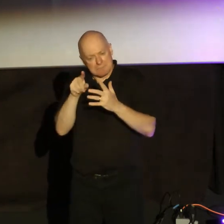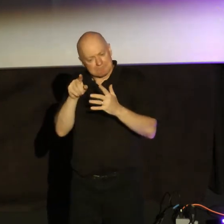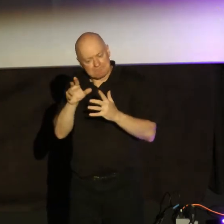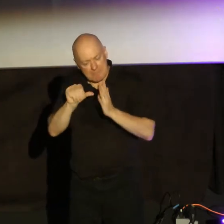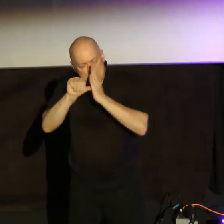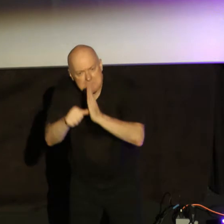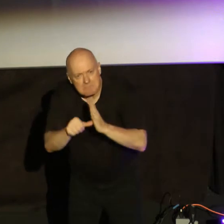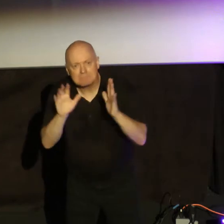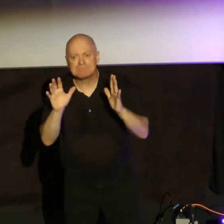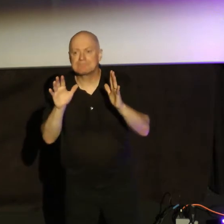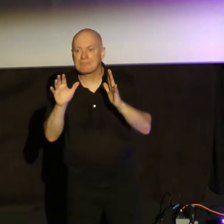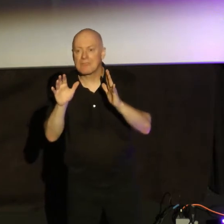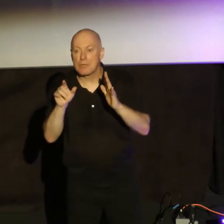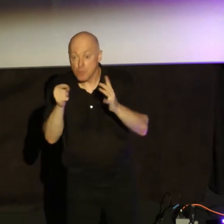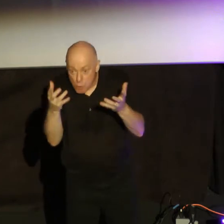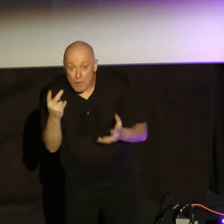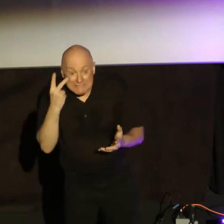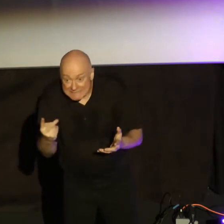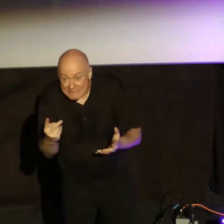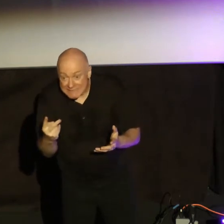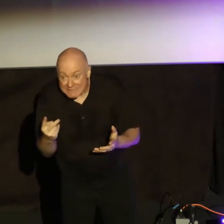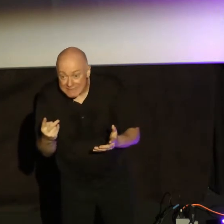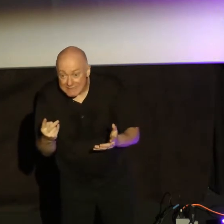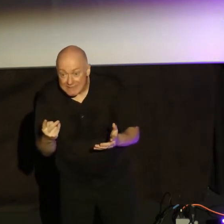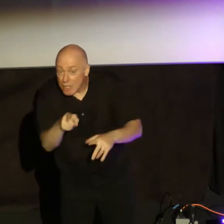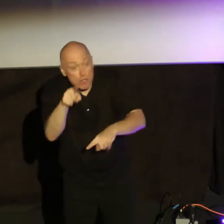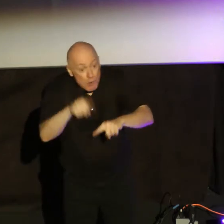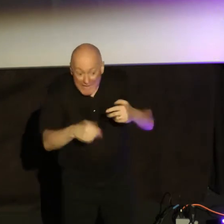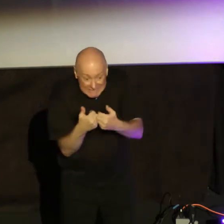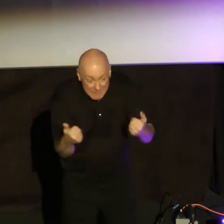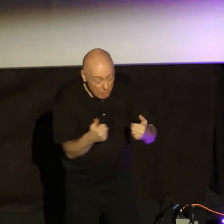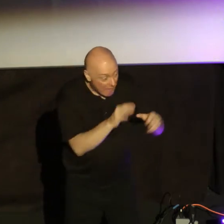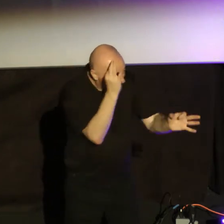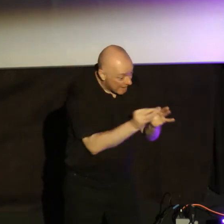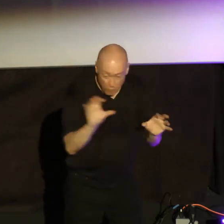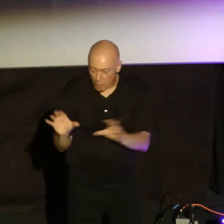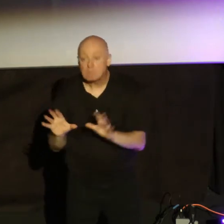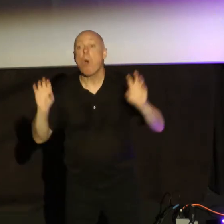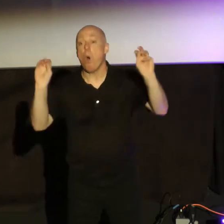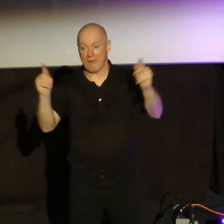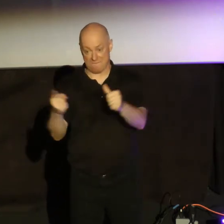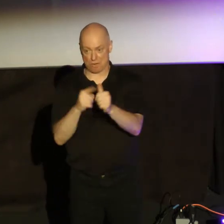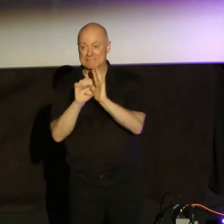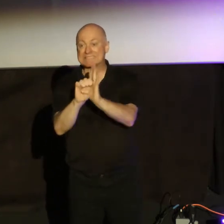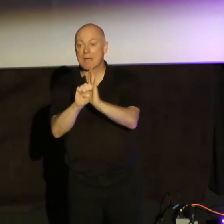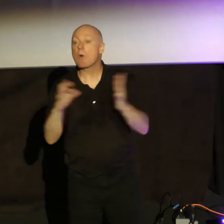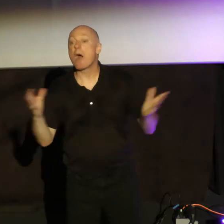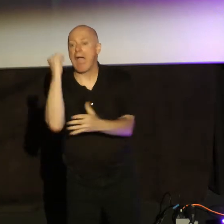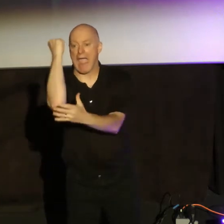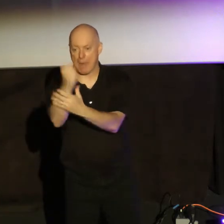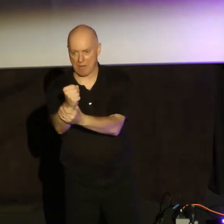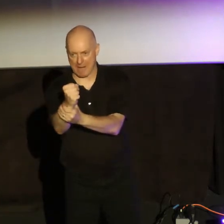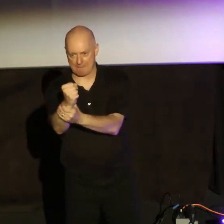he says, look, you want to see that you can't separate faith and works? Okay, let's go first example, Abraham. So here's some background.